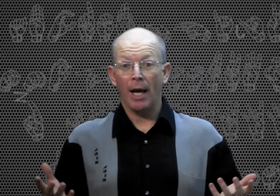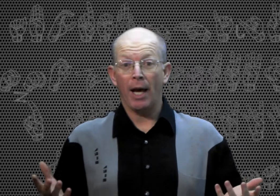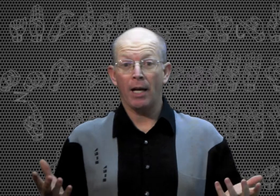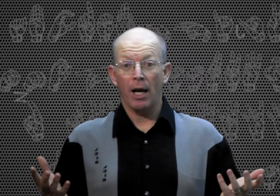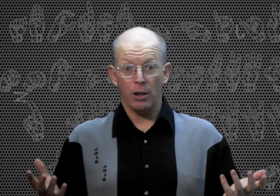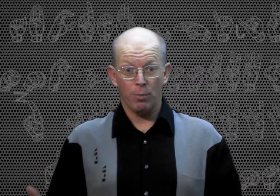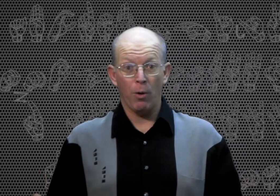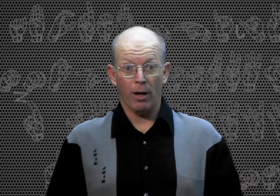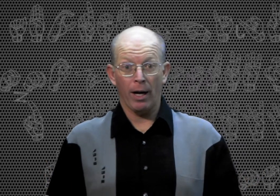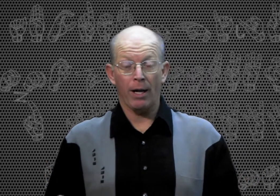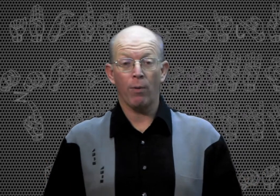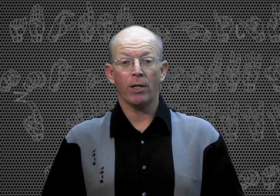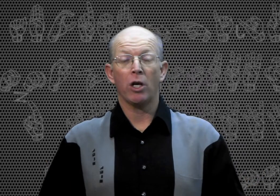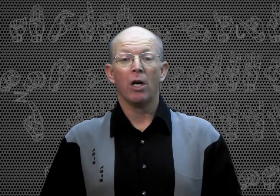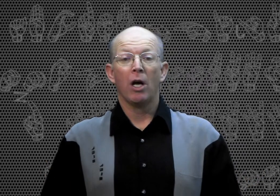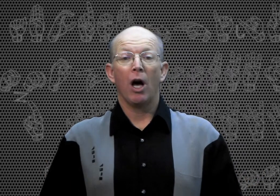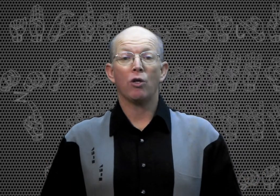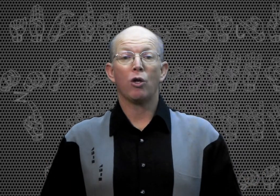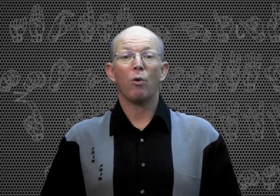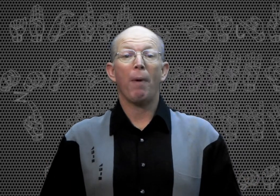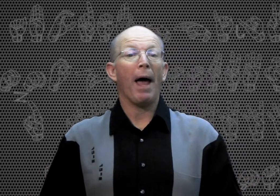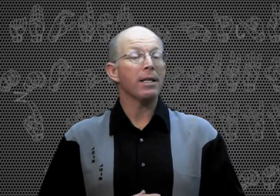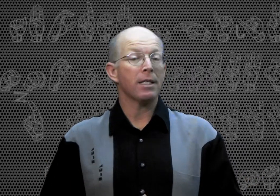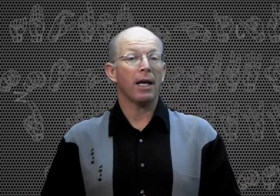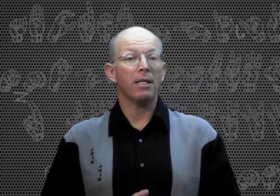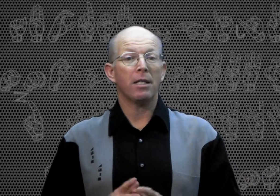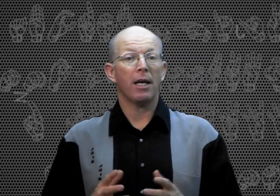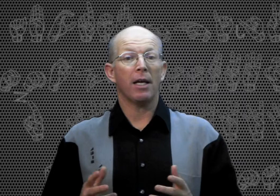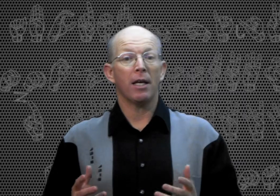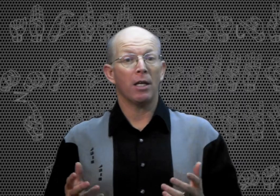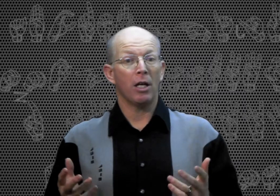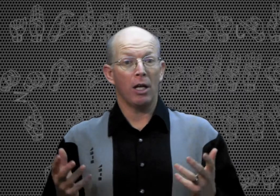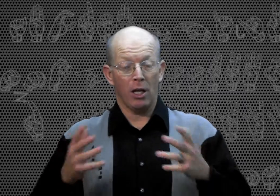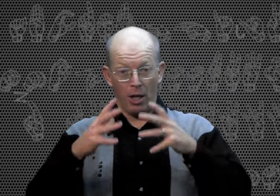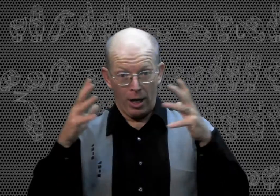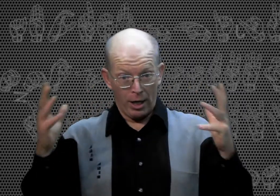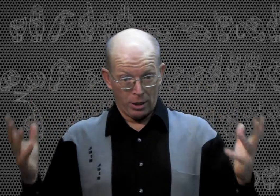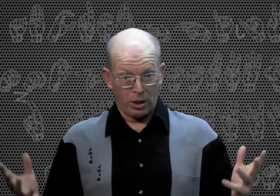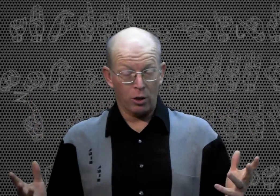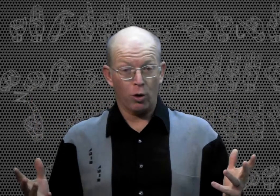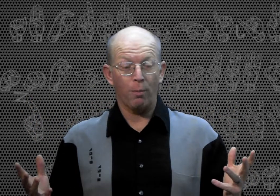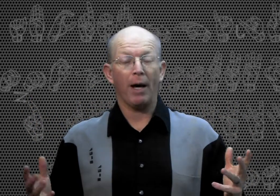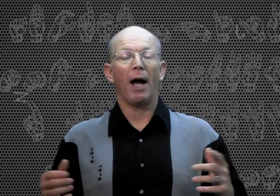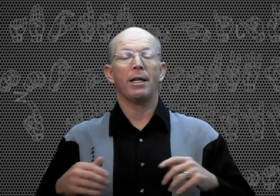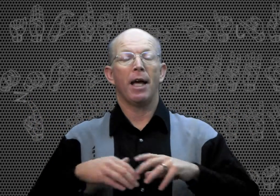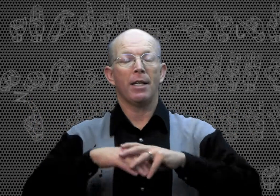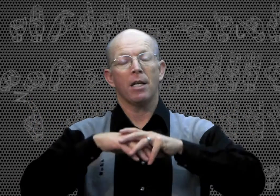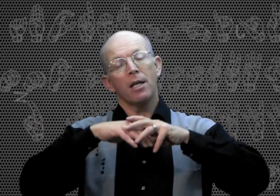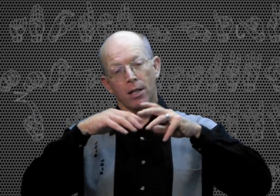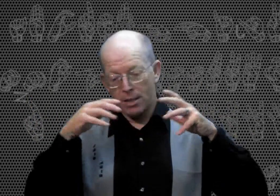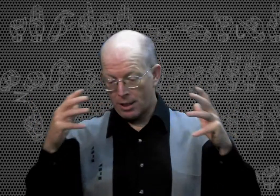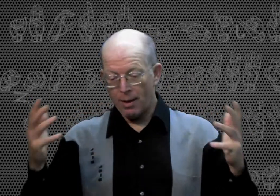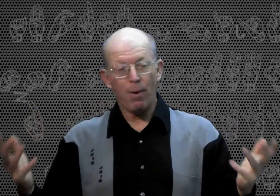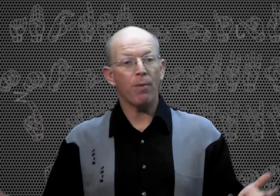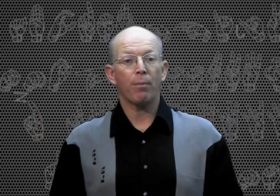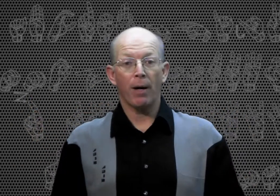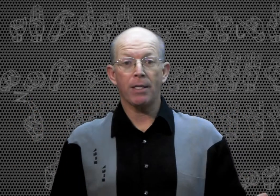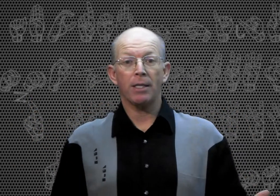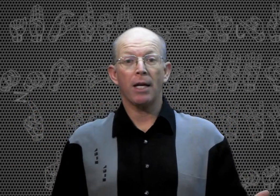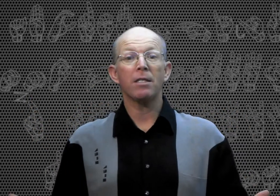in a spoken language. So past tense is controlled by context. Same way with present tense,